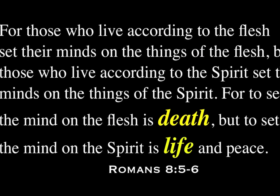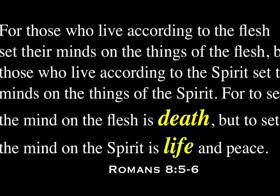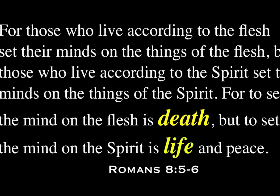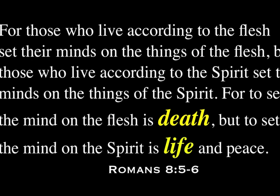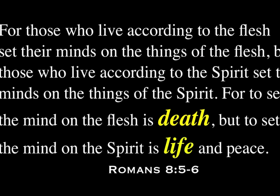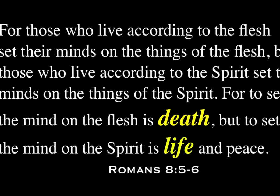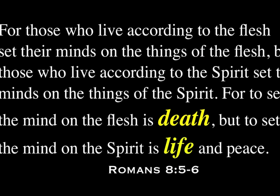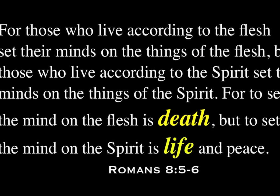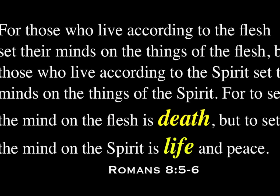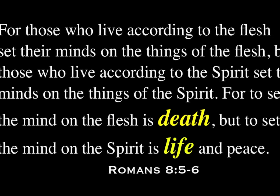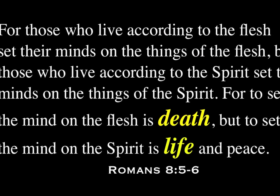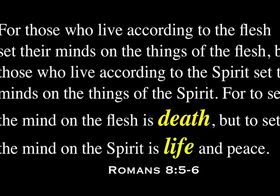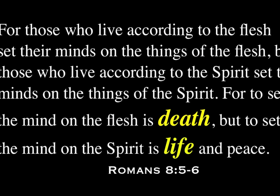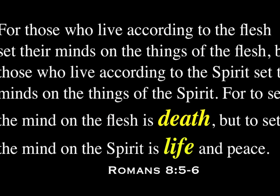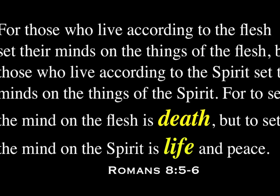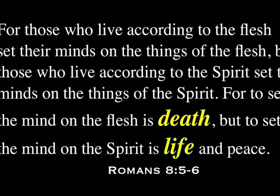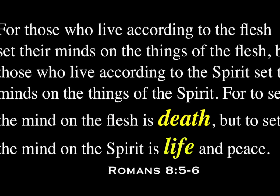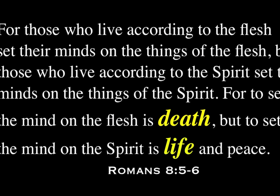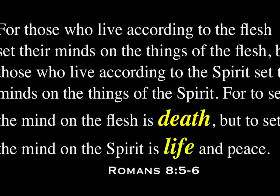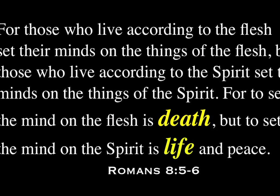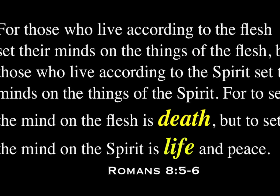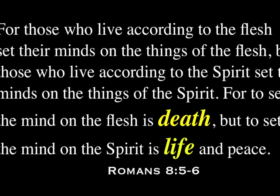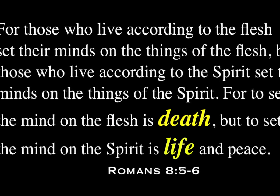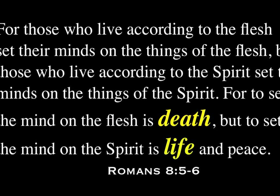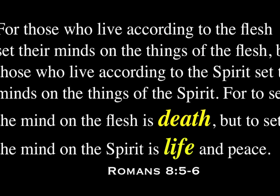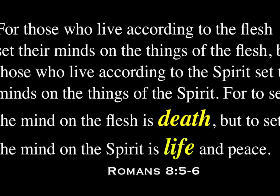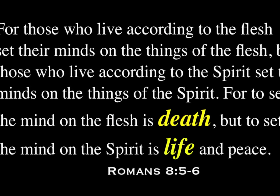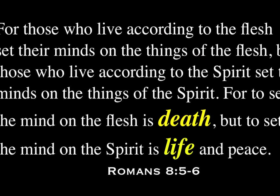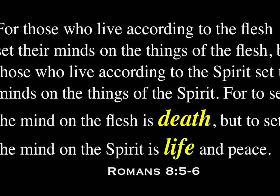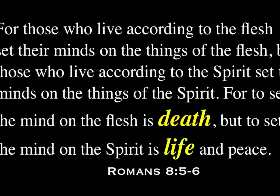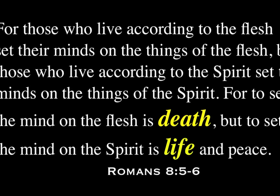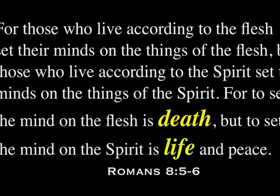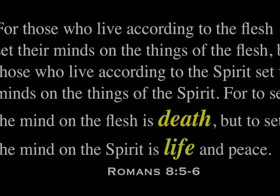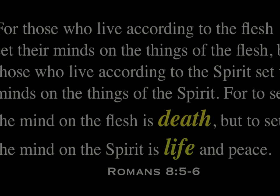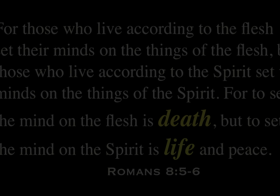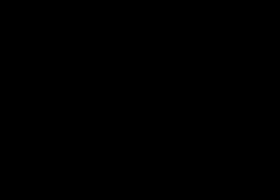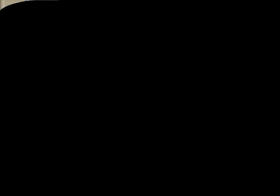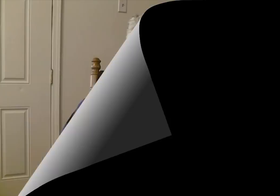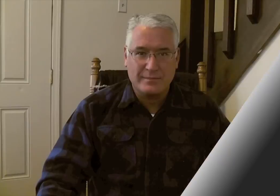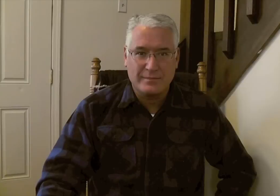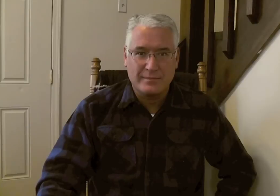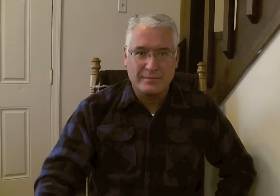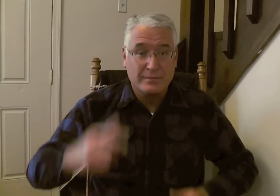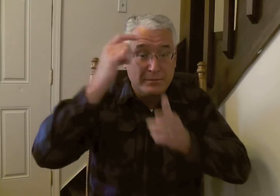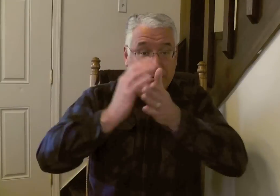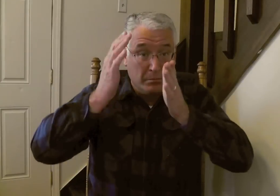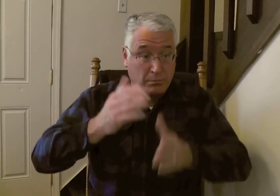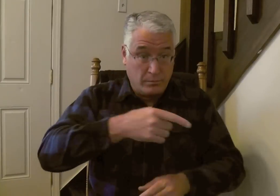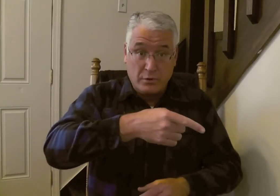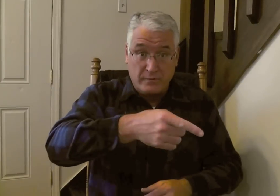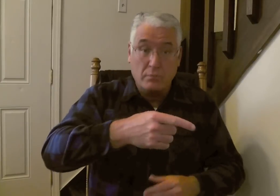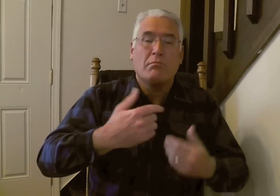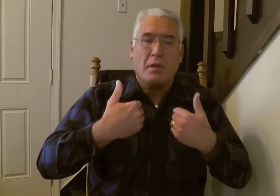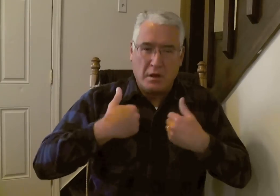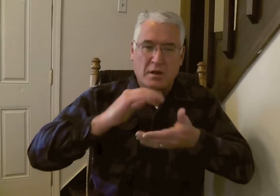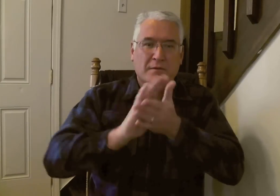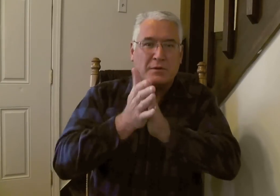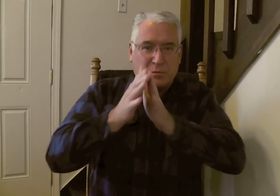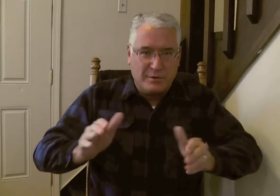to set the minds on the flesh is death, but to set the mind on the Spirit is life and peace. Believers, they have peace